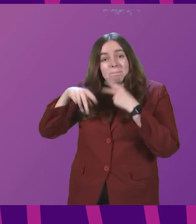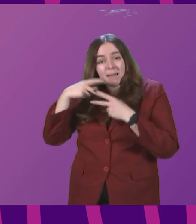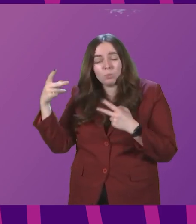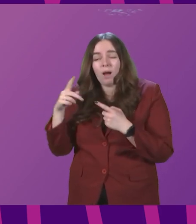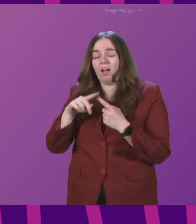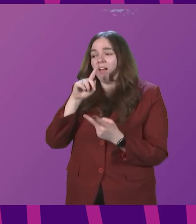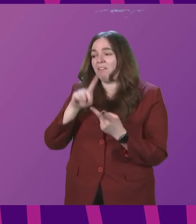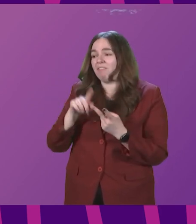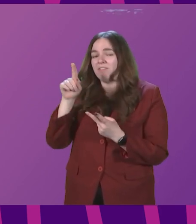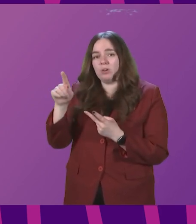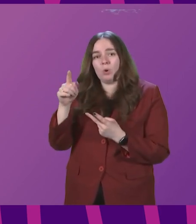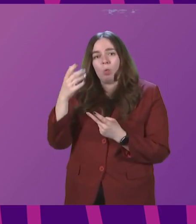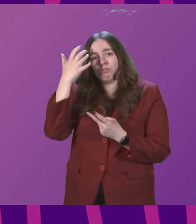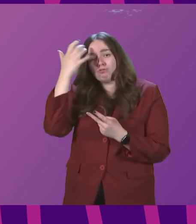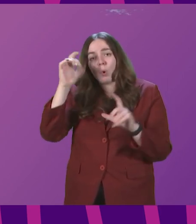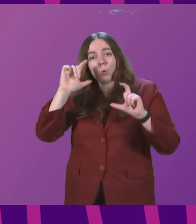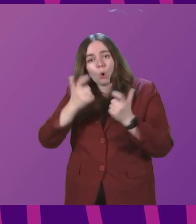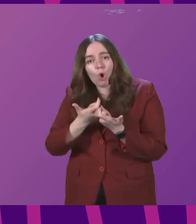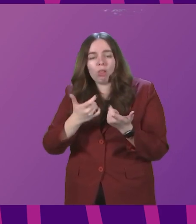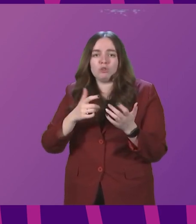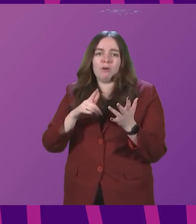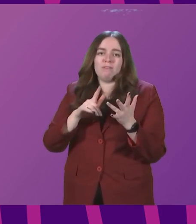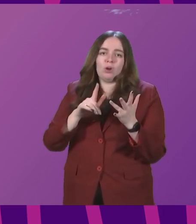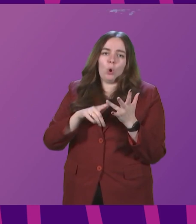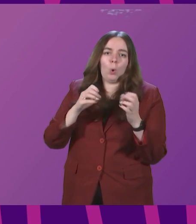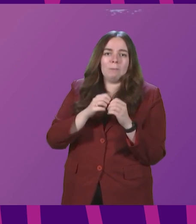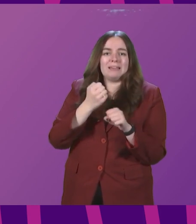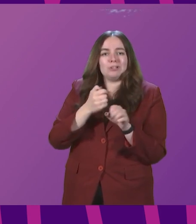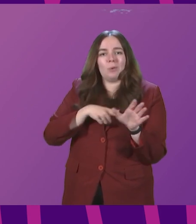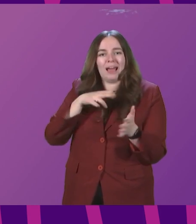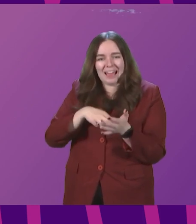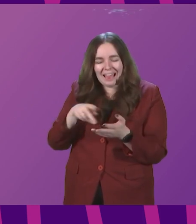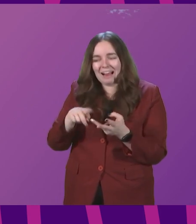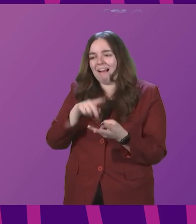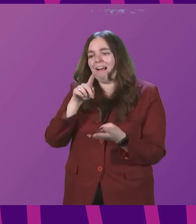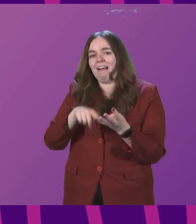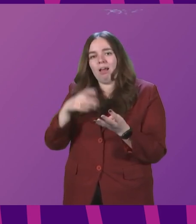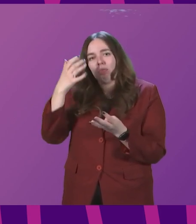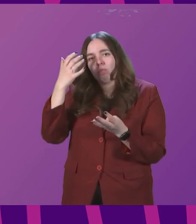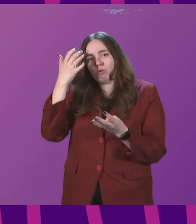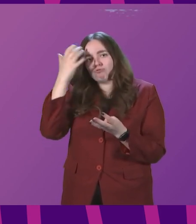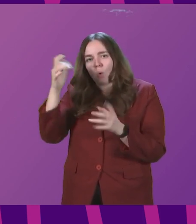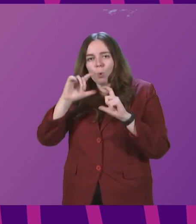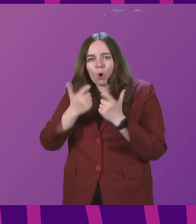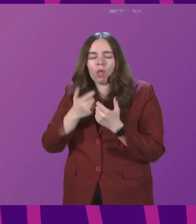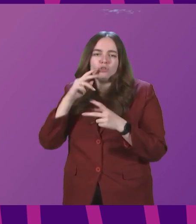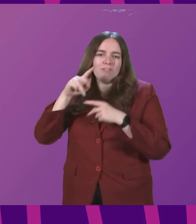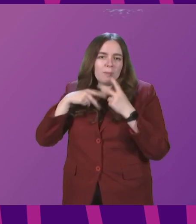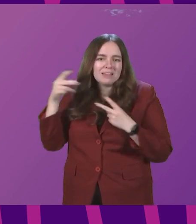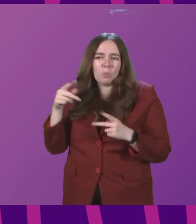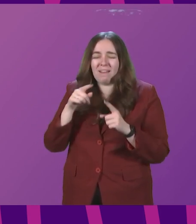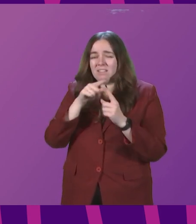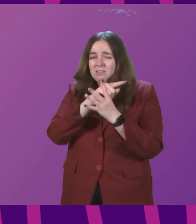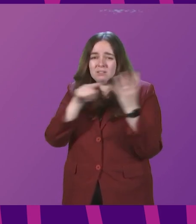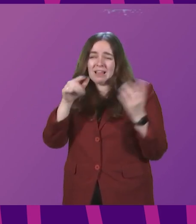Royal College of Obstetricians and Gynecologists, the Royal College of Midwifery. All of these